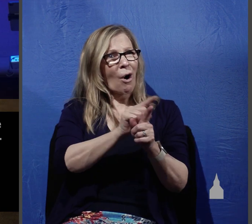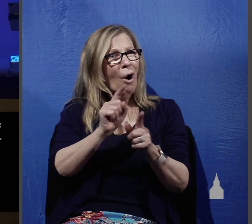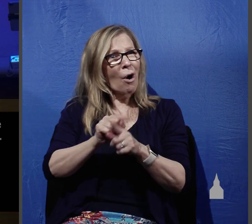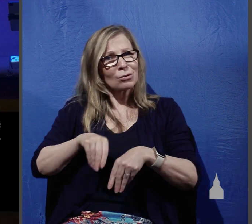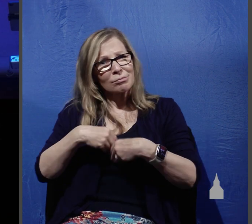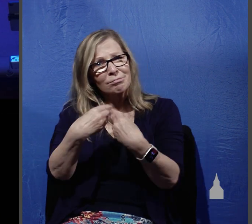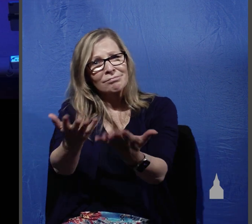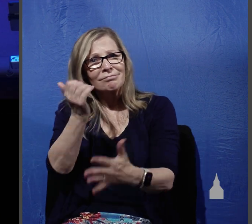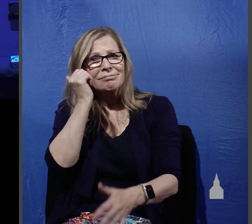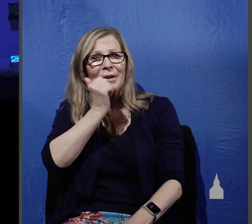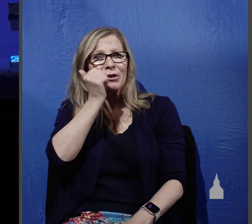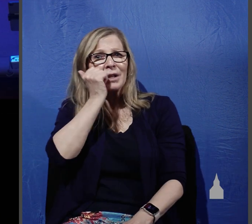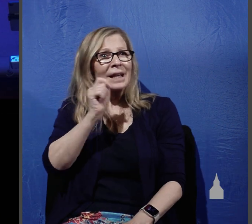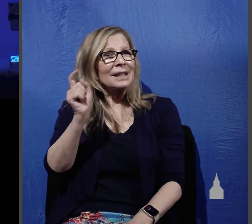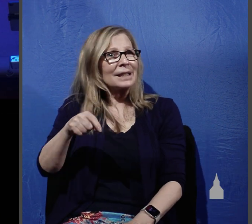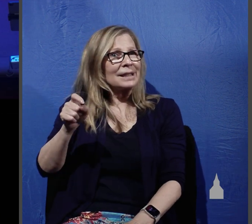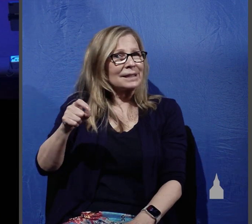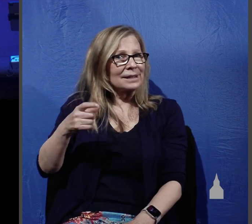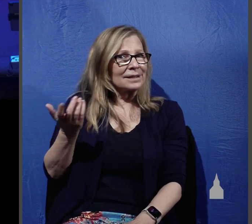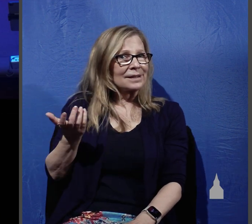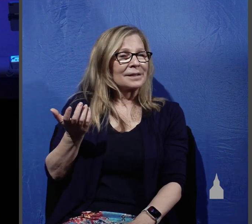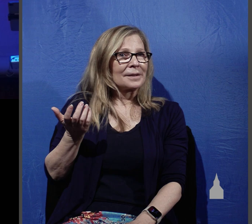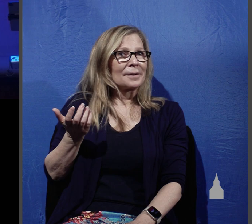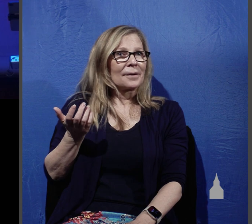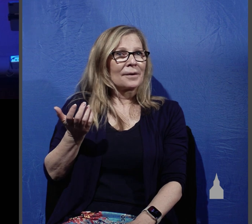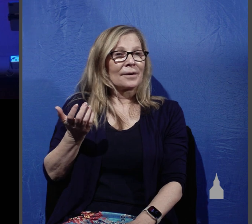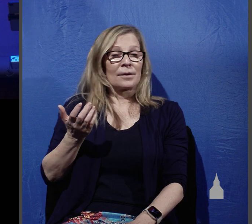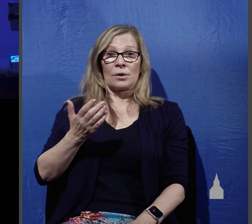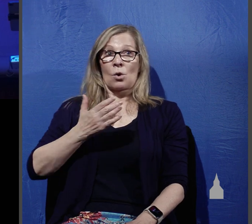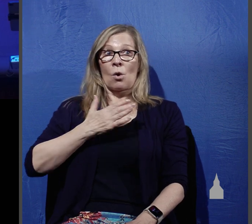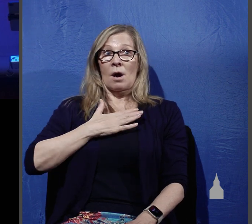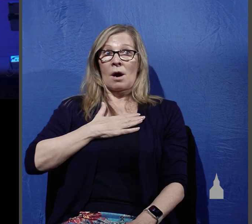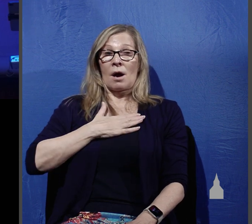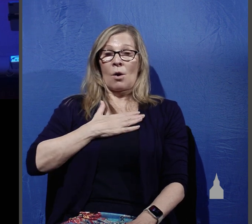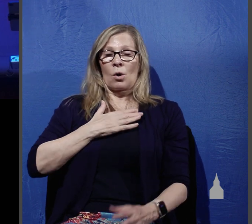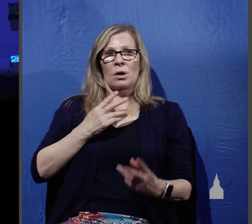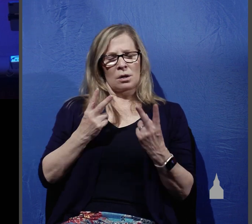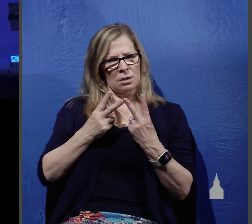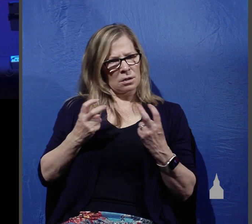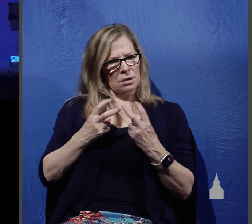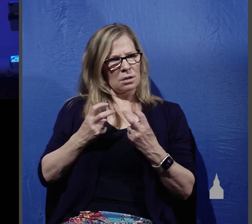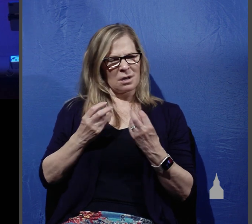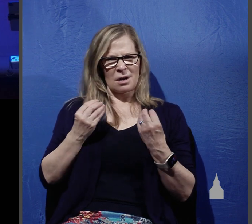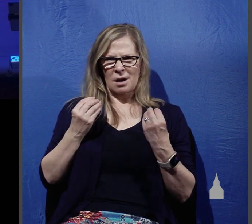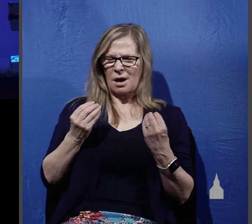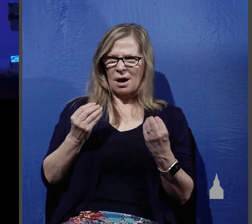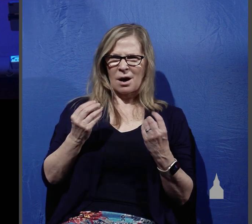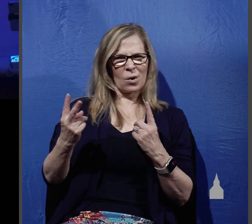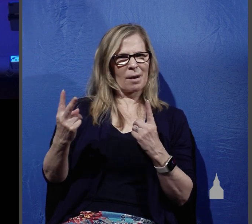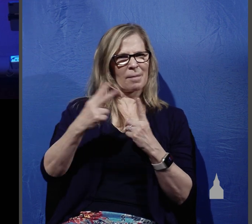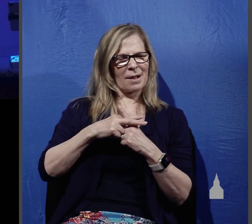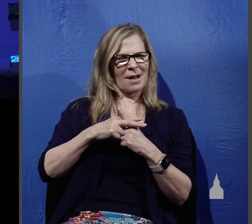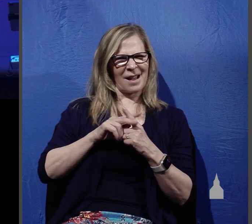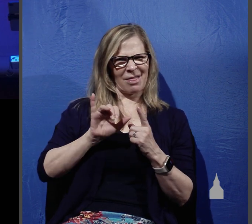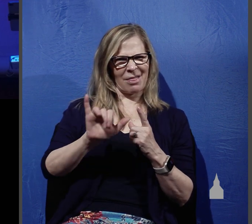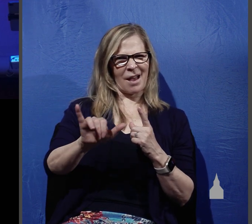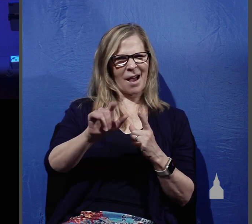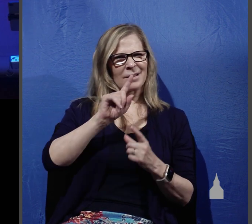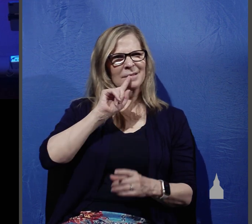what Jesus is saying here so the question that we are faced with is how do we apply this command to our lives